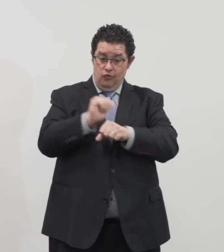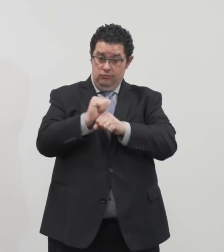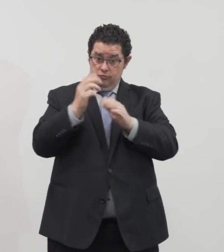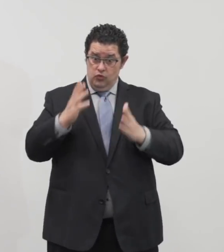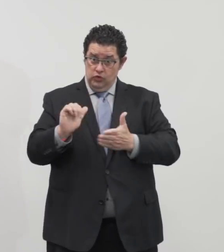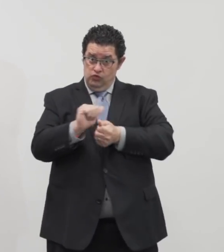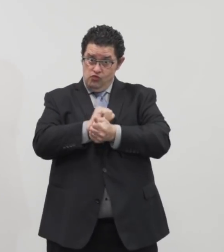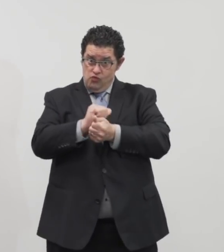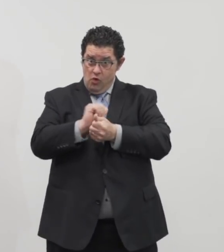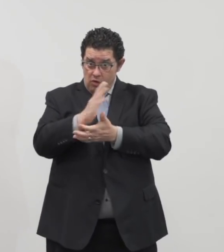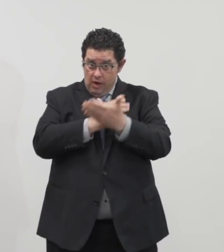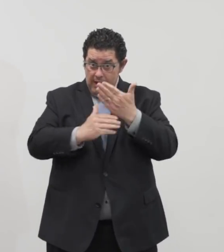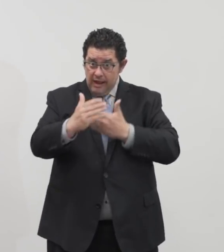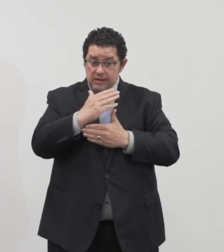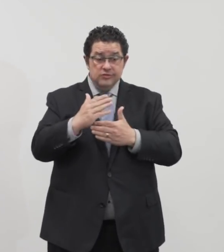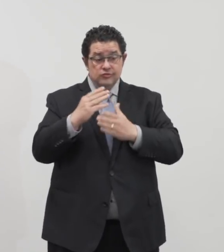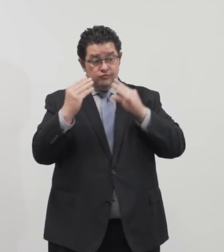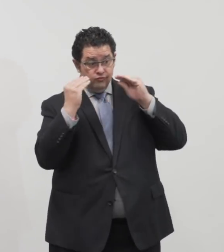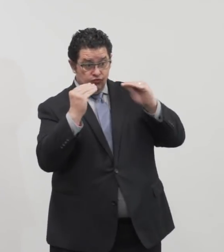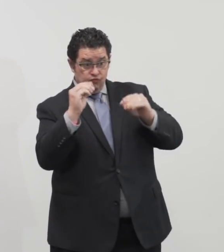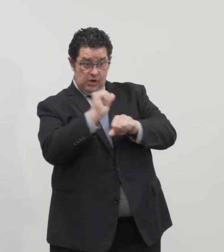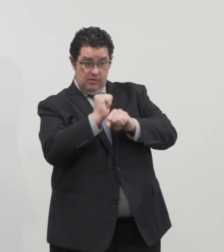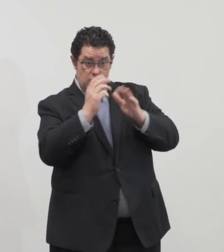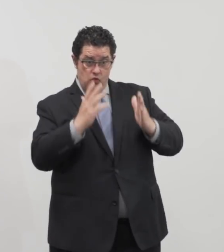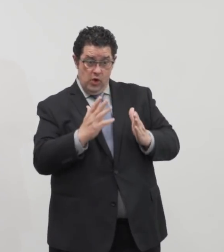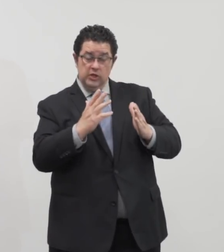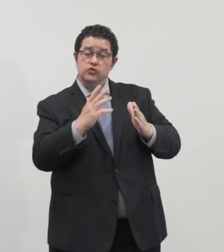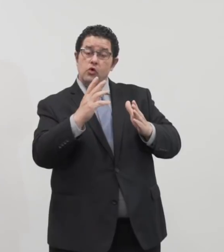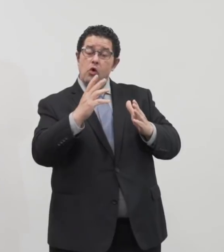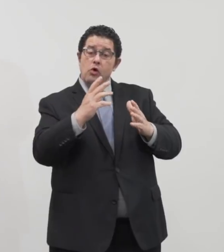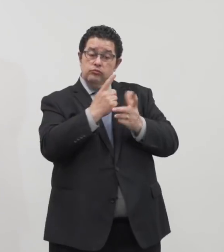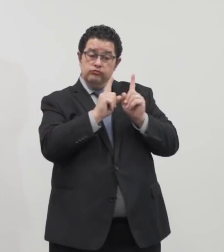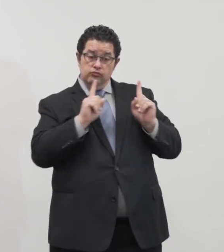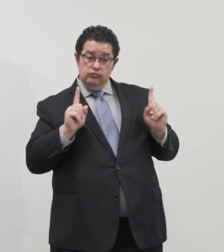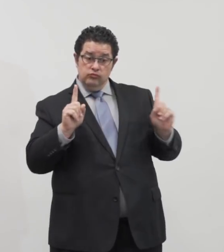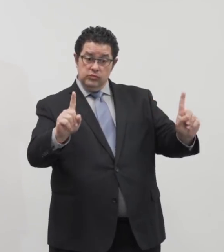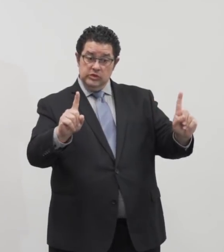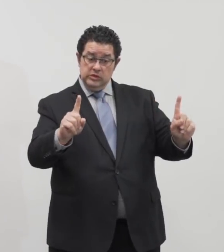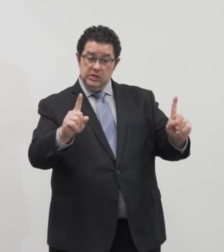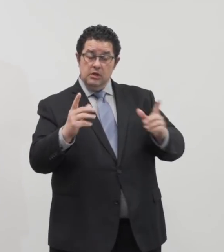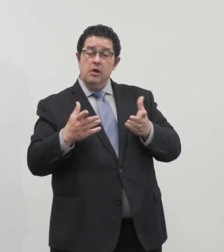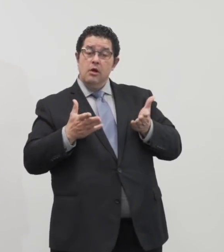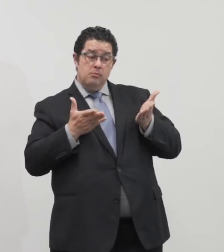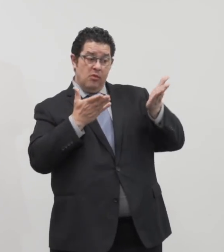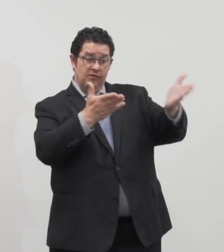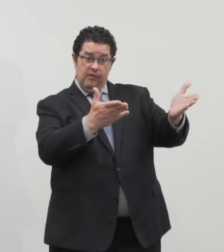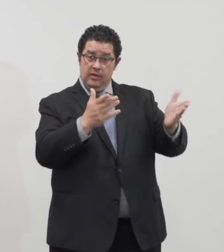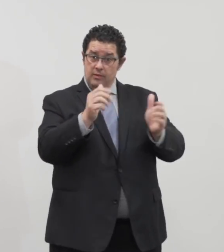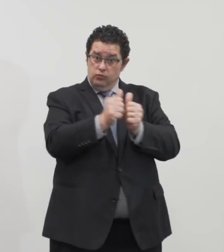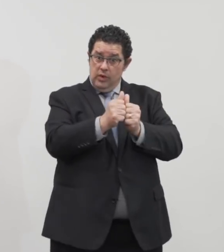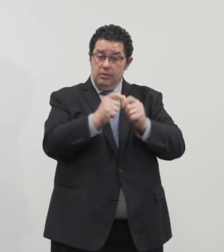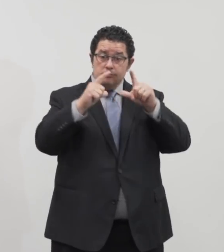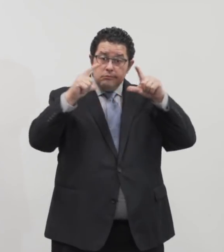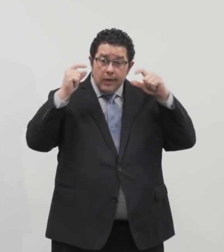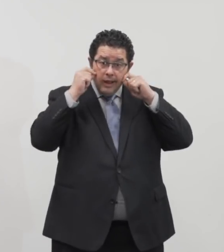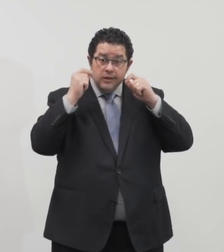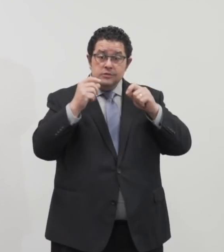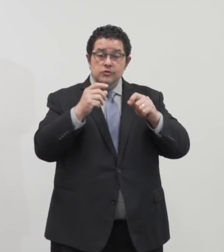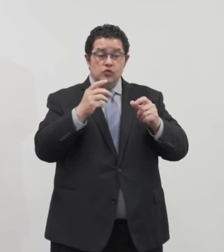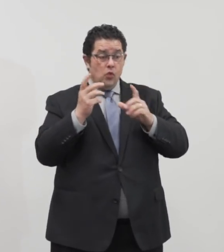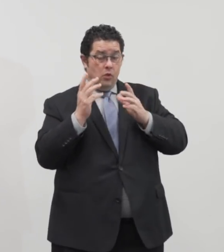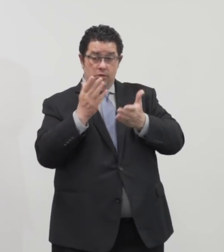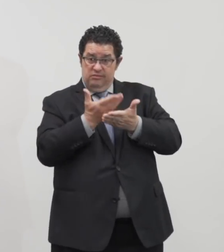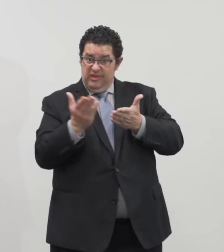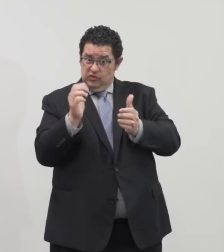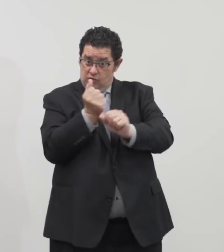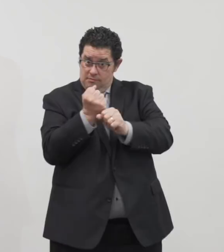employees on social distancing guidelines. To provide them with masks or materials to wear masks. To require employees to wear masks